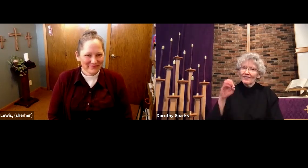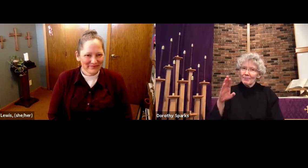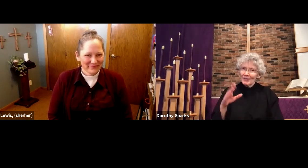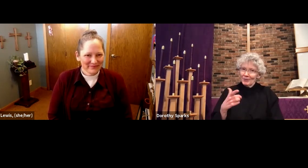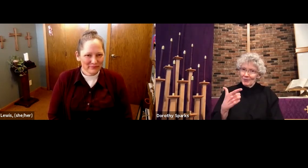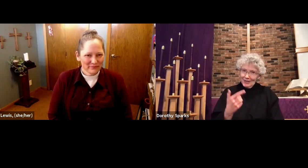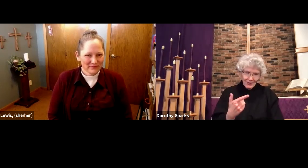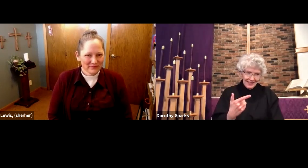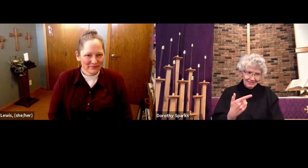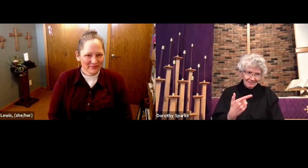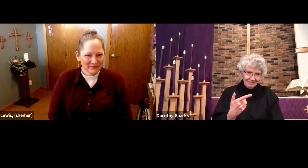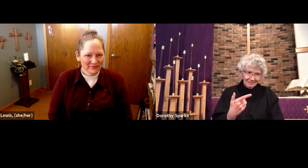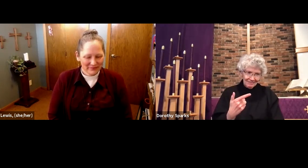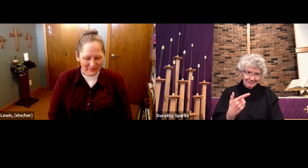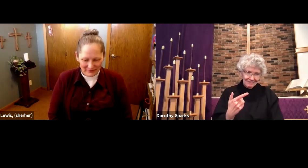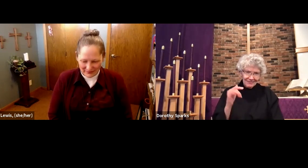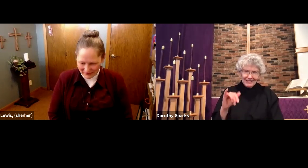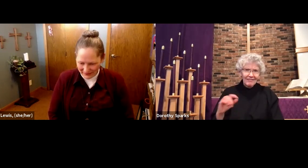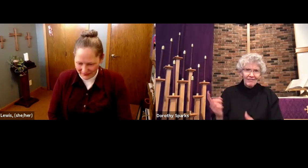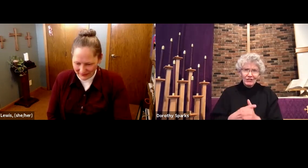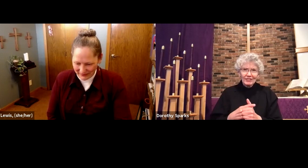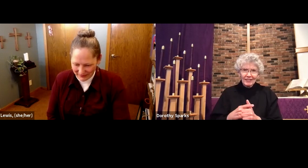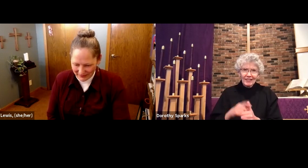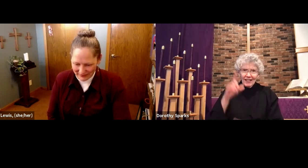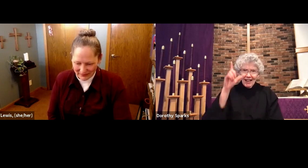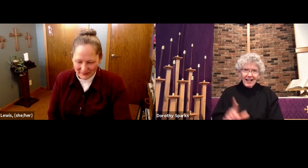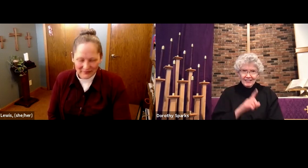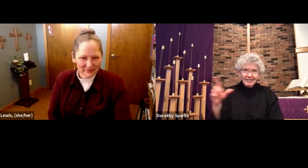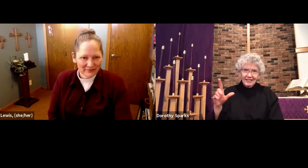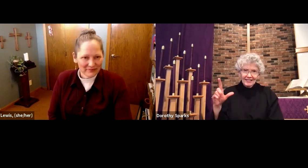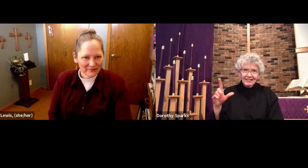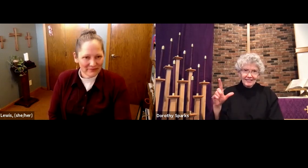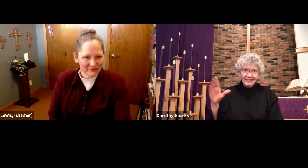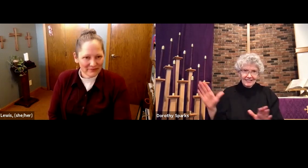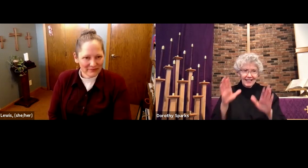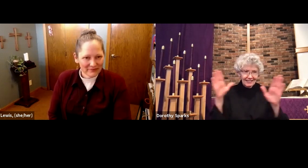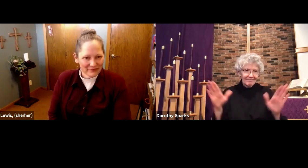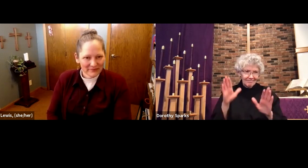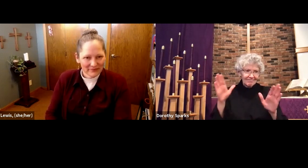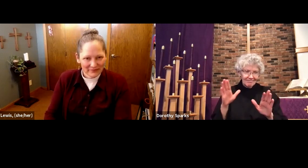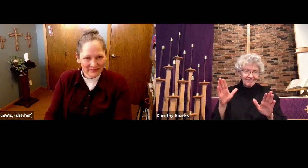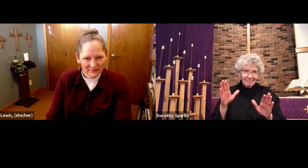Today is Sunday, February 21st. Today is the first Sunday of Lent.